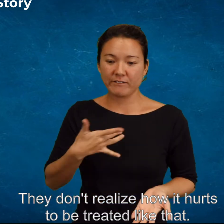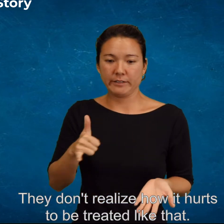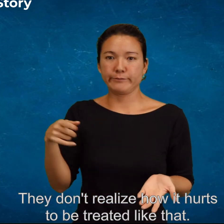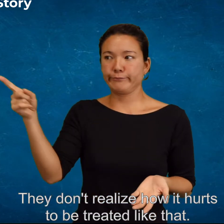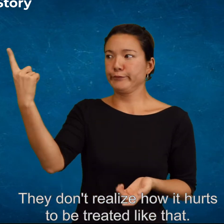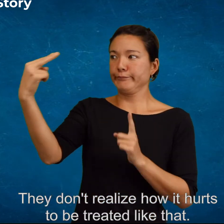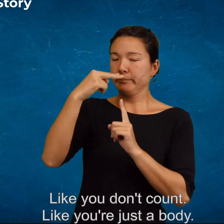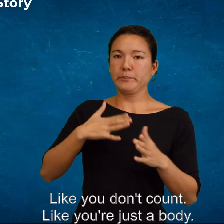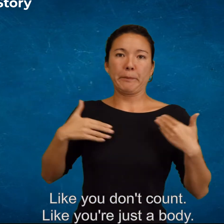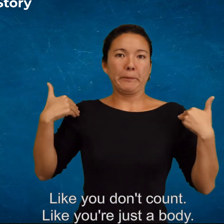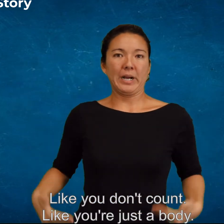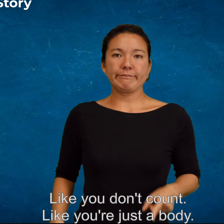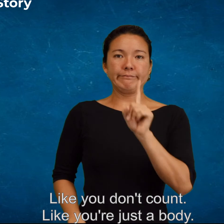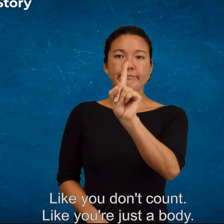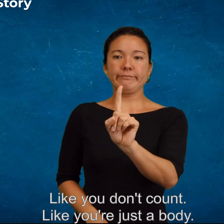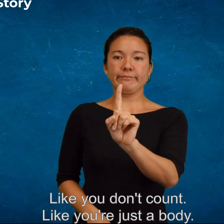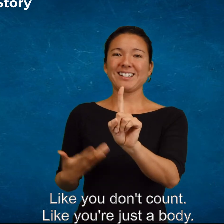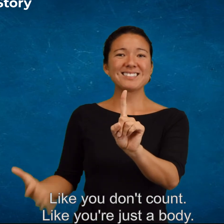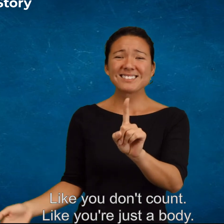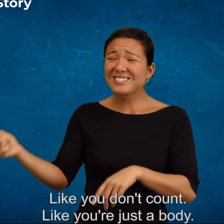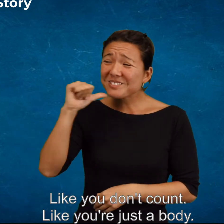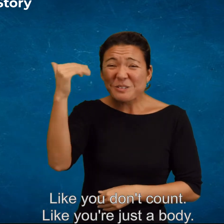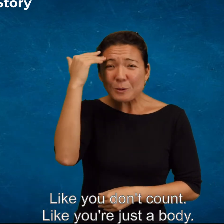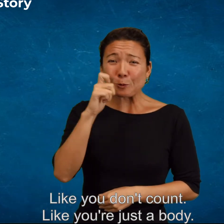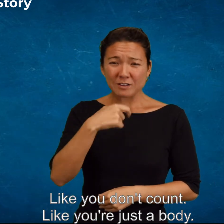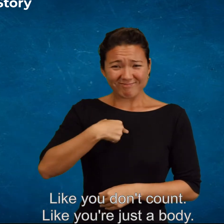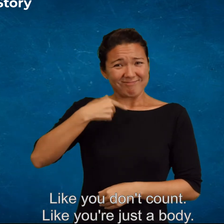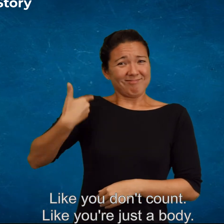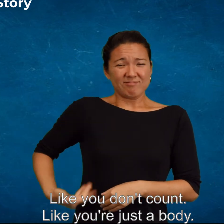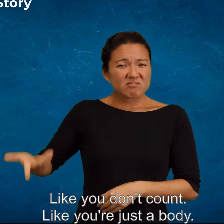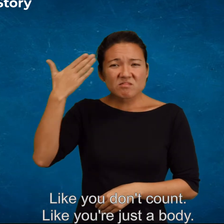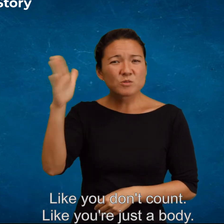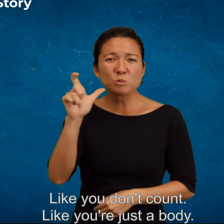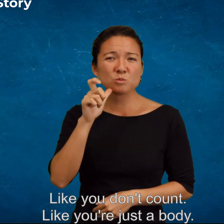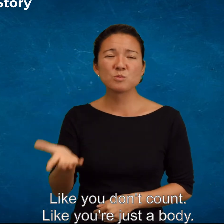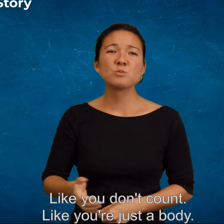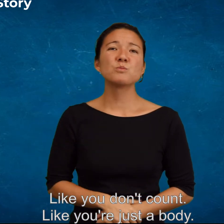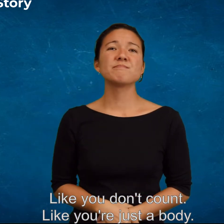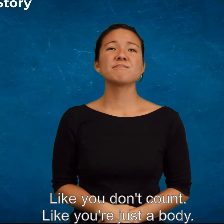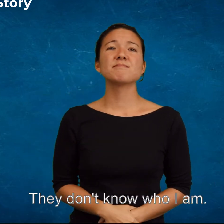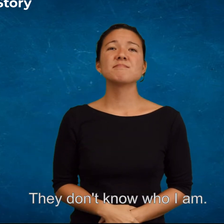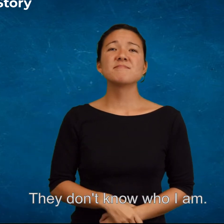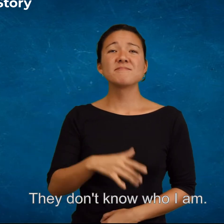hurts to be treated like that. Like you don't count. Like you're just a body. They don't know who I am.